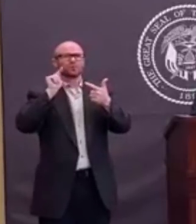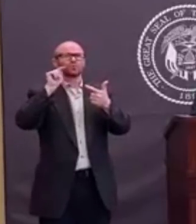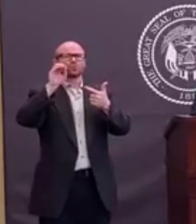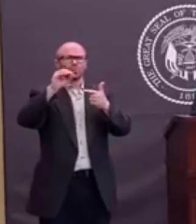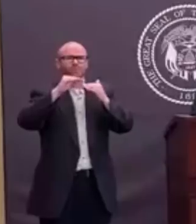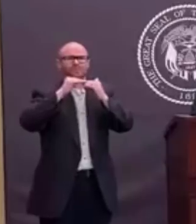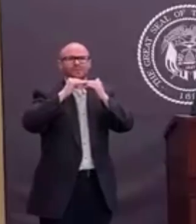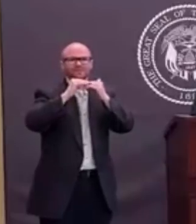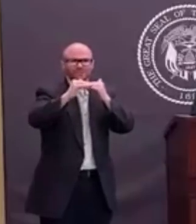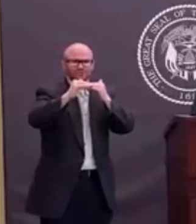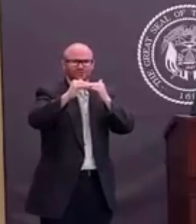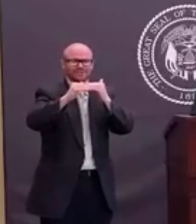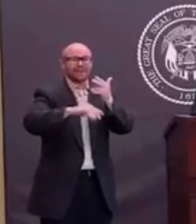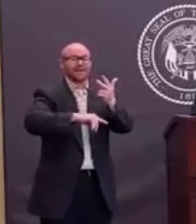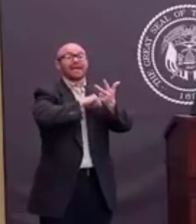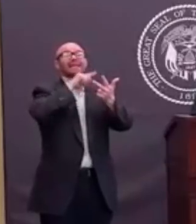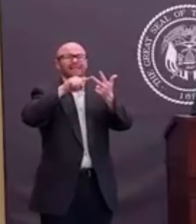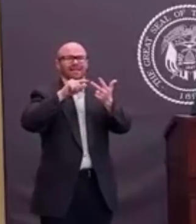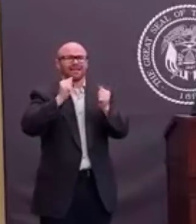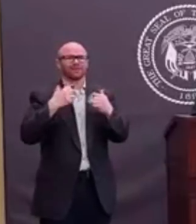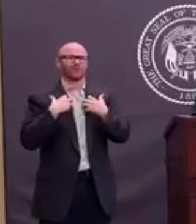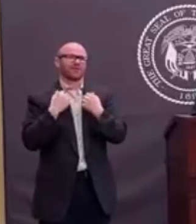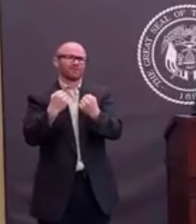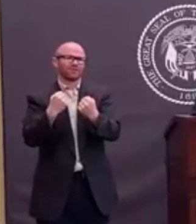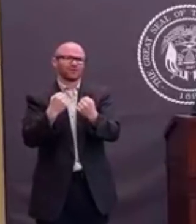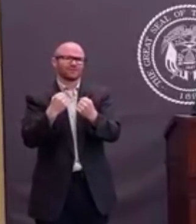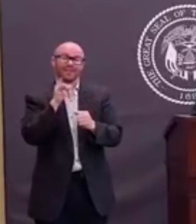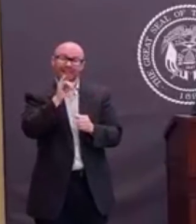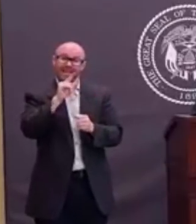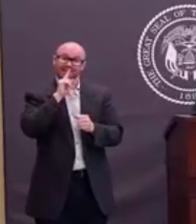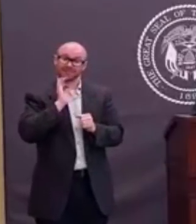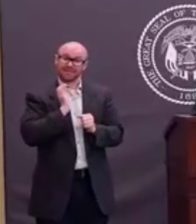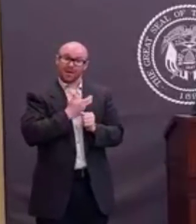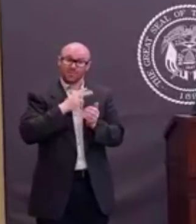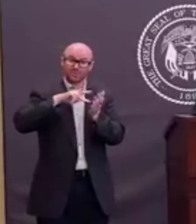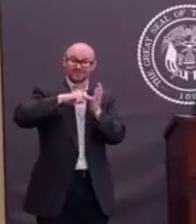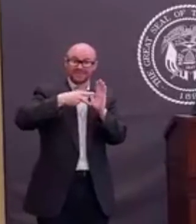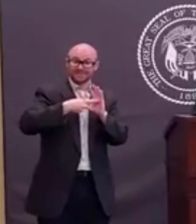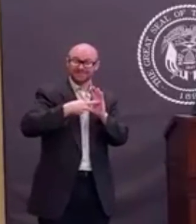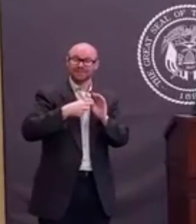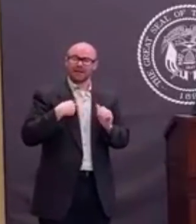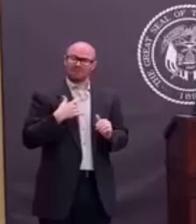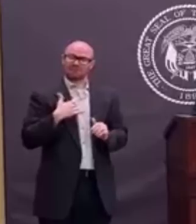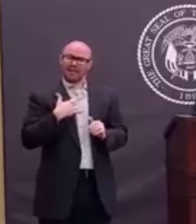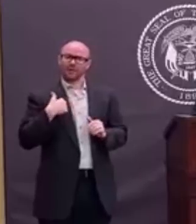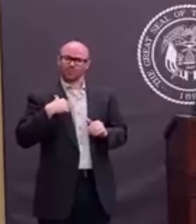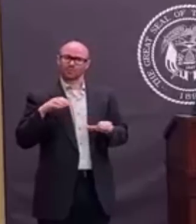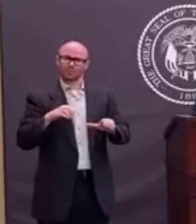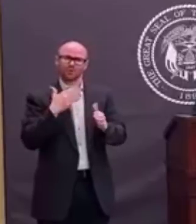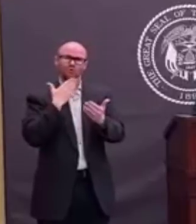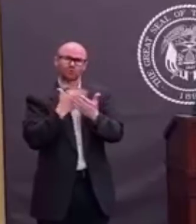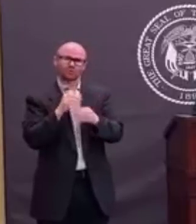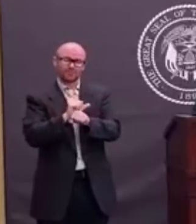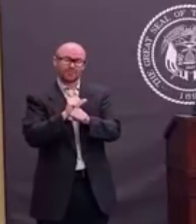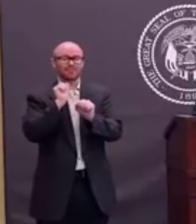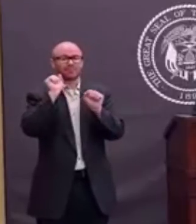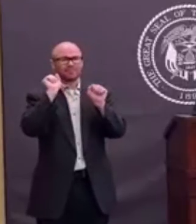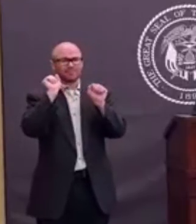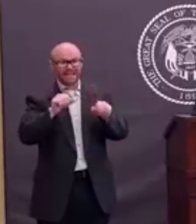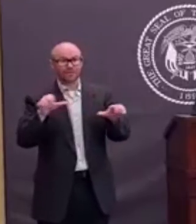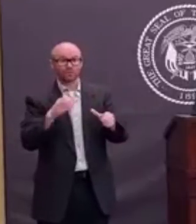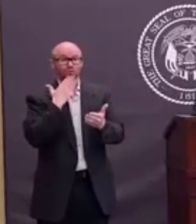And we're going to be able to get to a good place. So that's the intent here. And I think we're in a good place now, getting to a better place tomorrow.